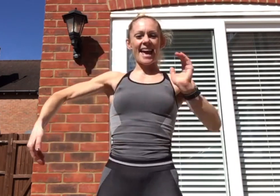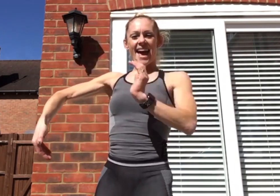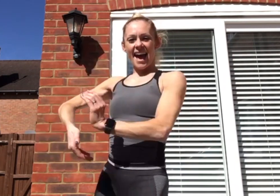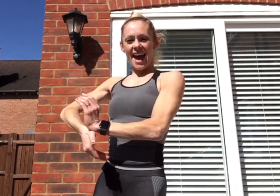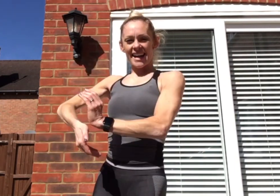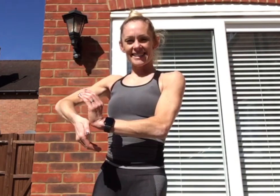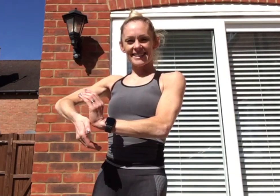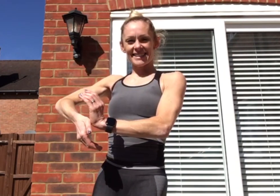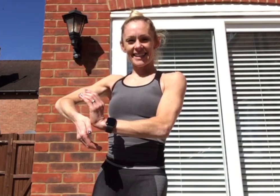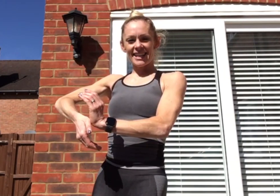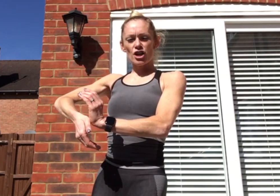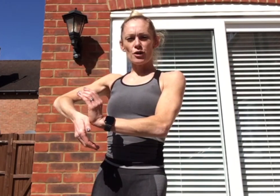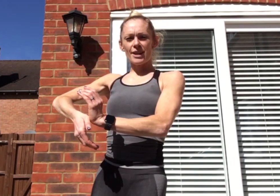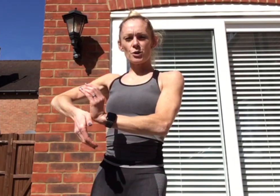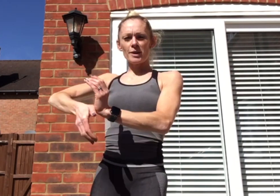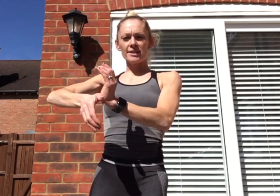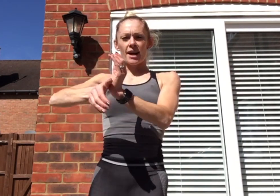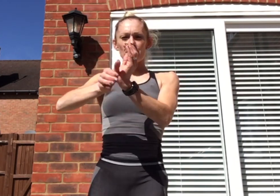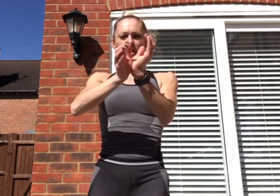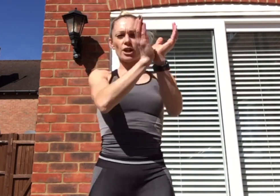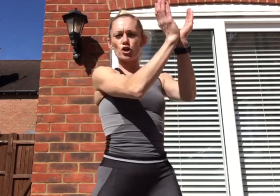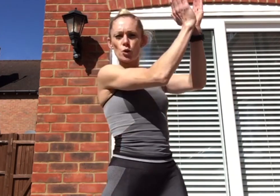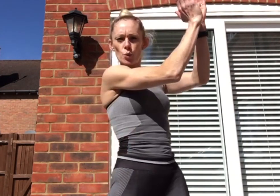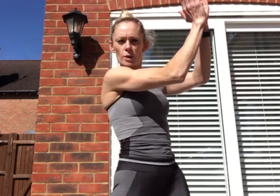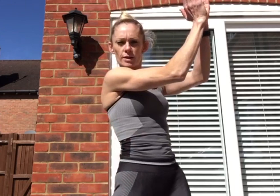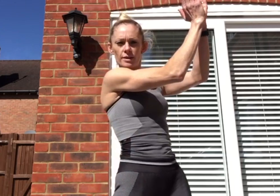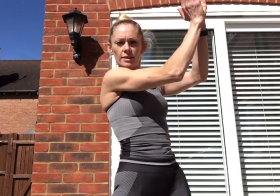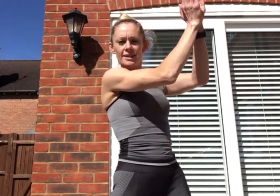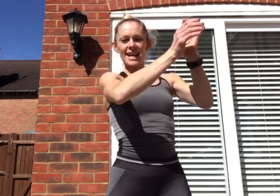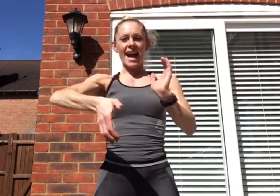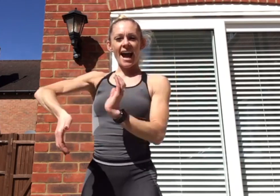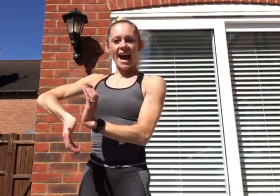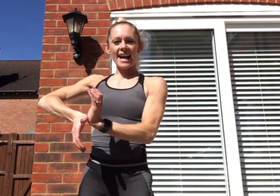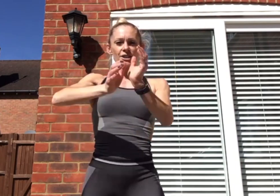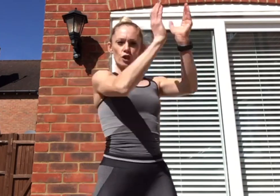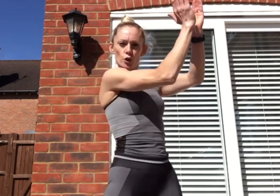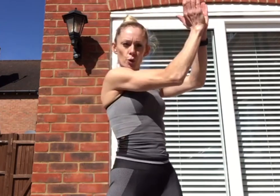S. You then twist up, you make a U. S-U.